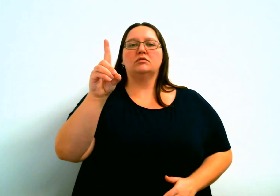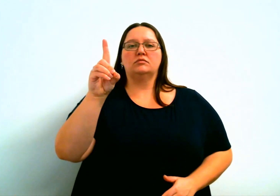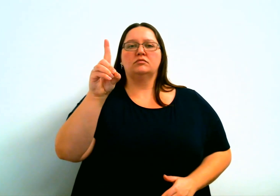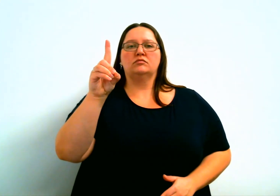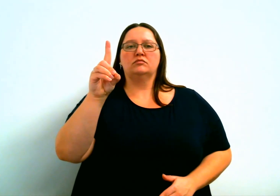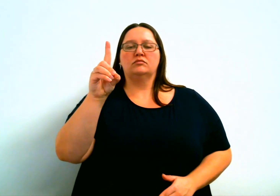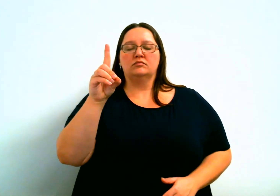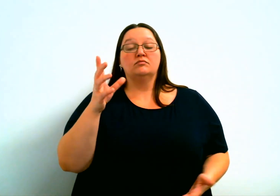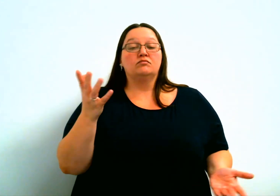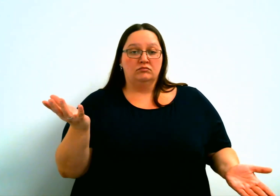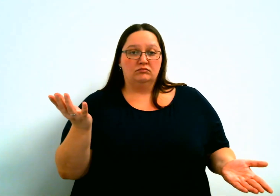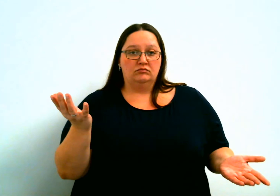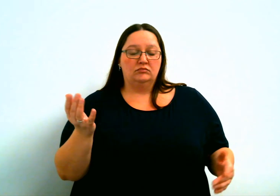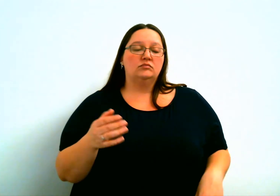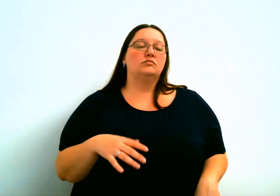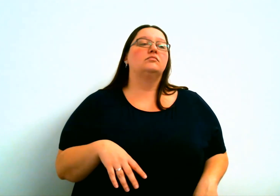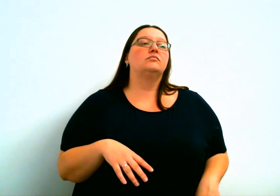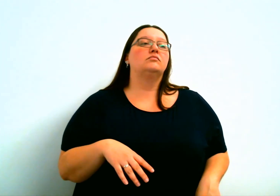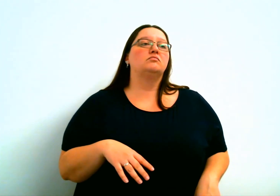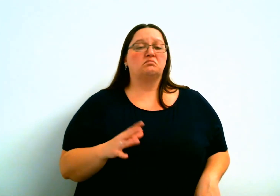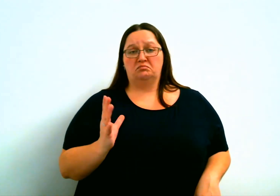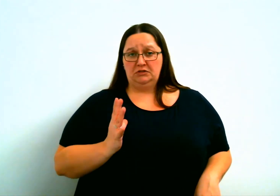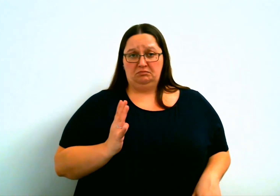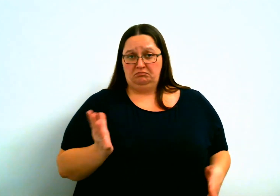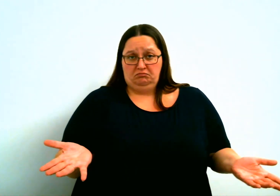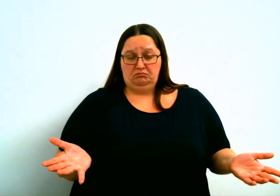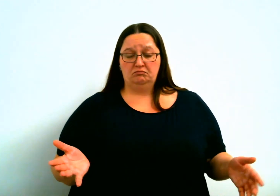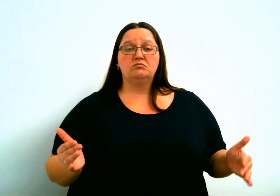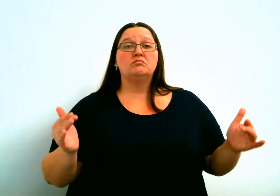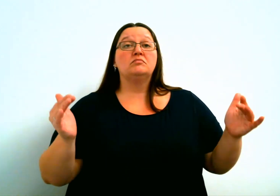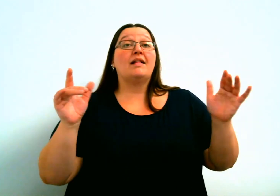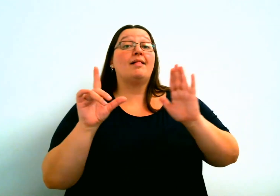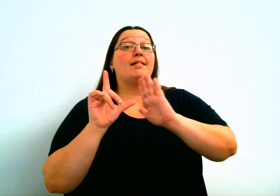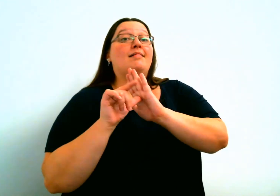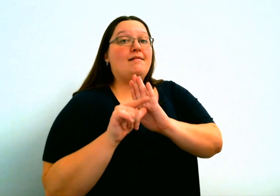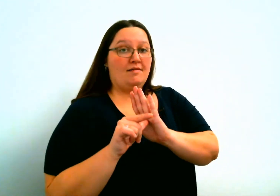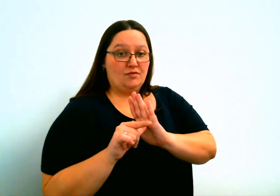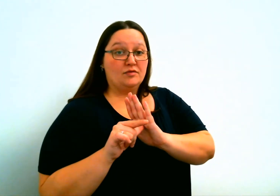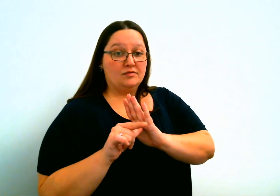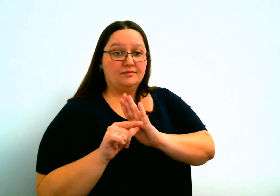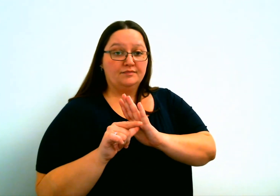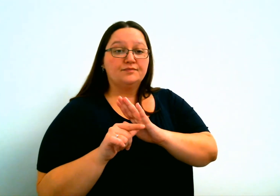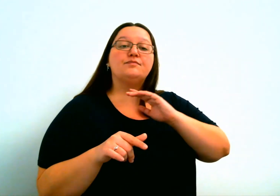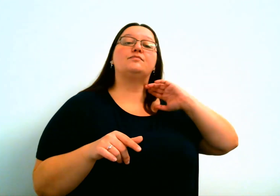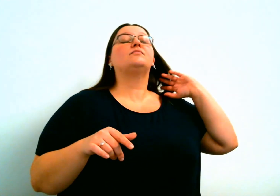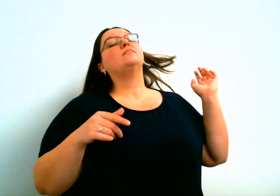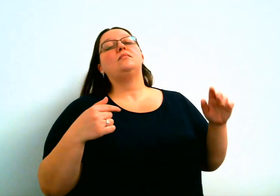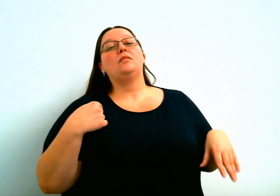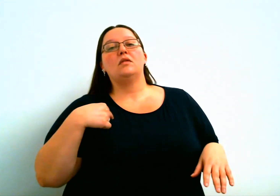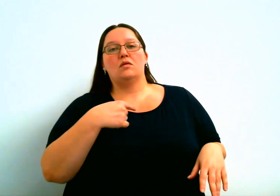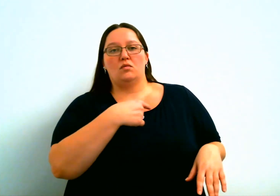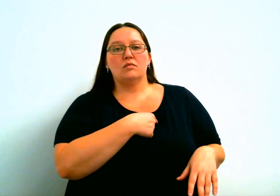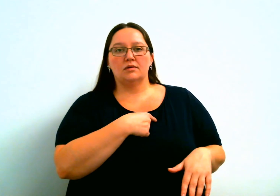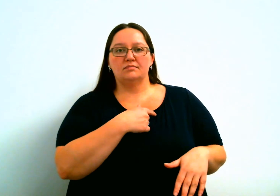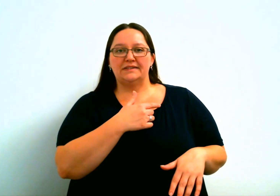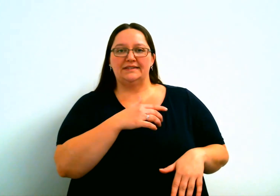planets. Instead, we're going to name them to honor our gods. There's no problem with that. However, later,